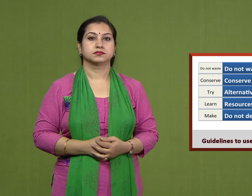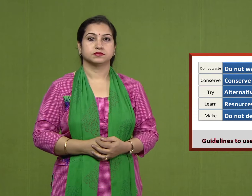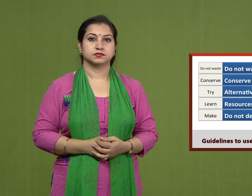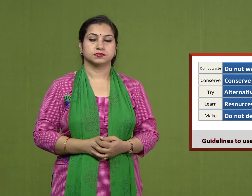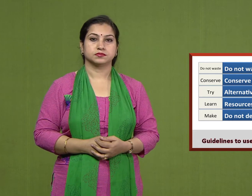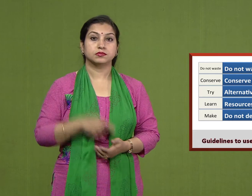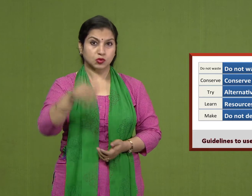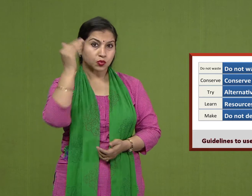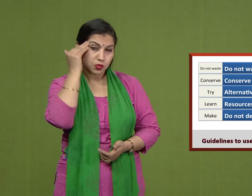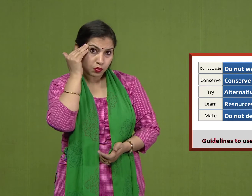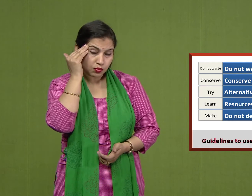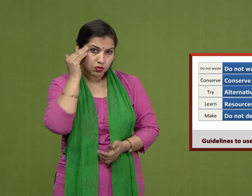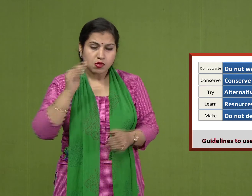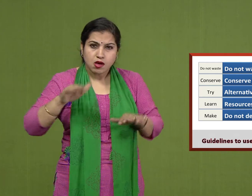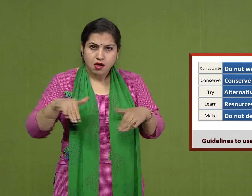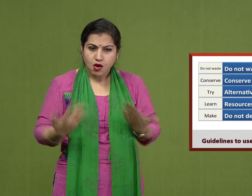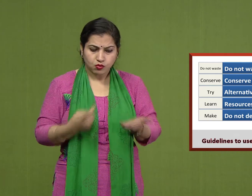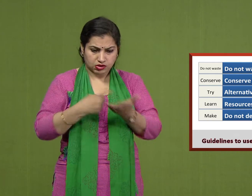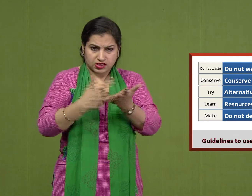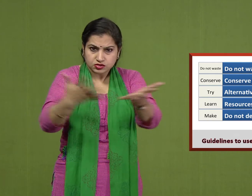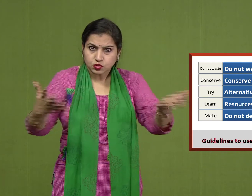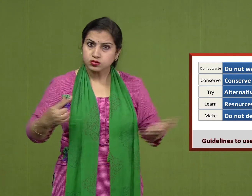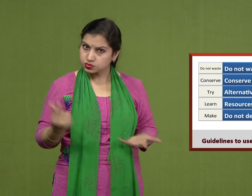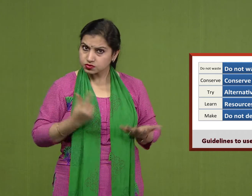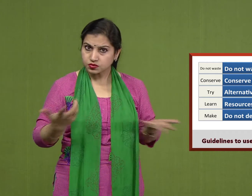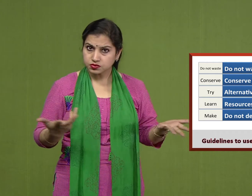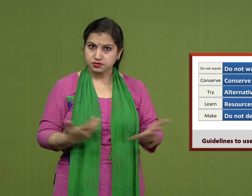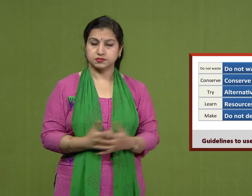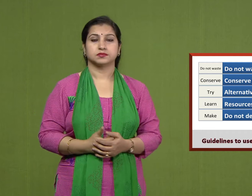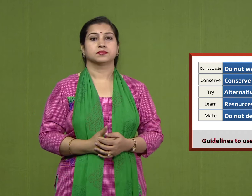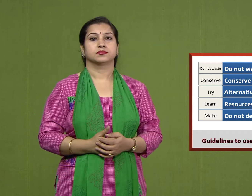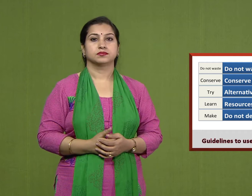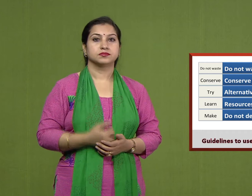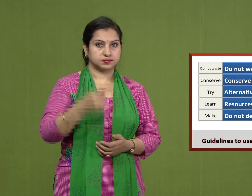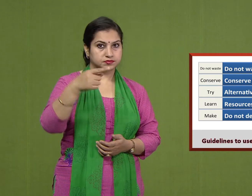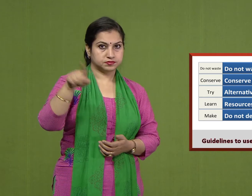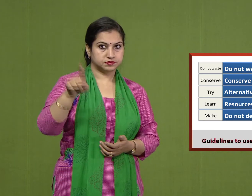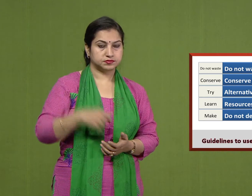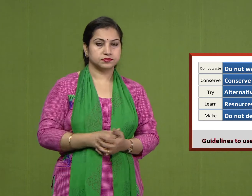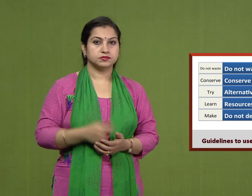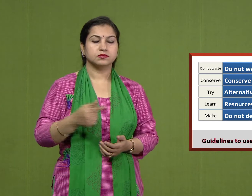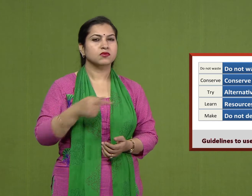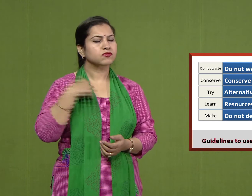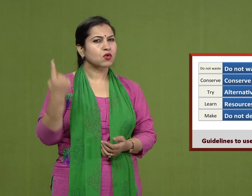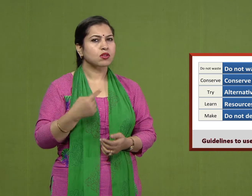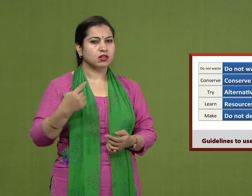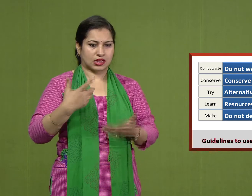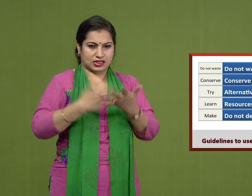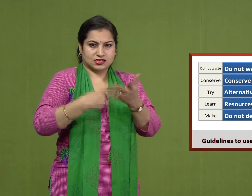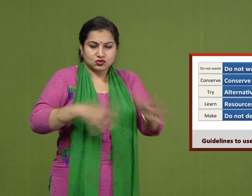Do you know how to use resources? Yes. We should not waste resources